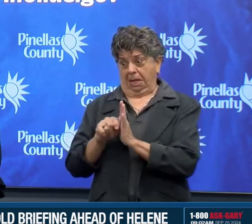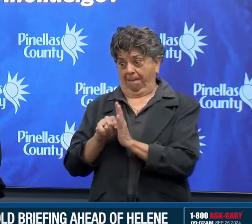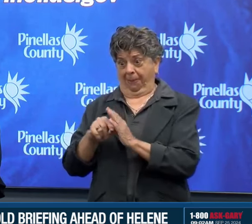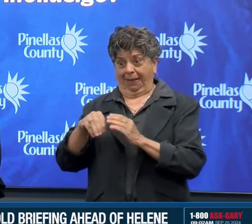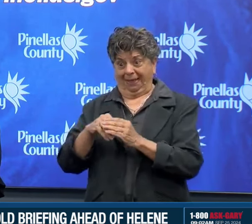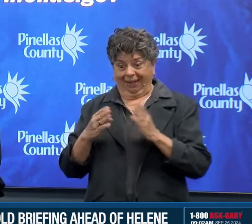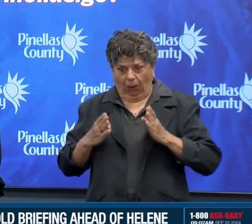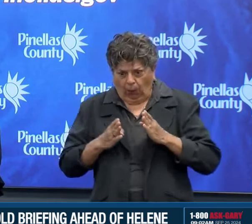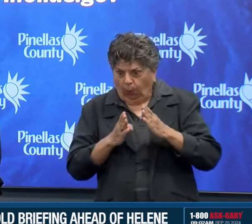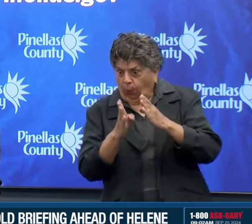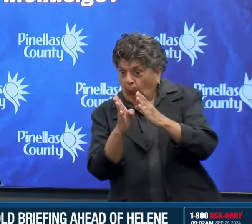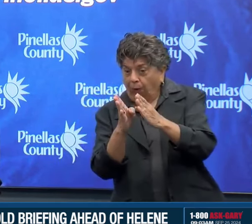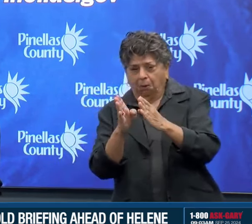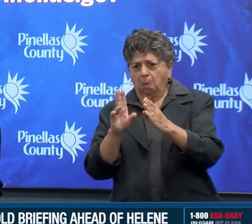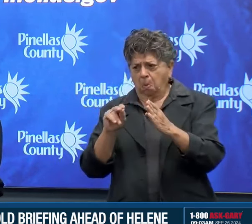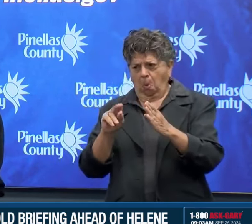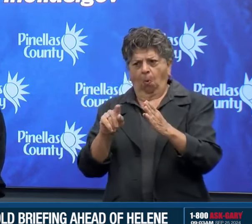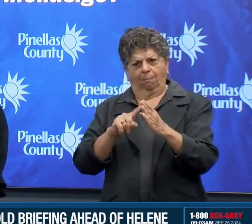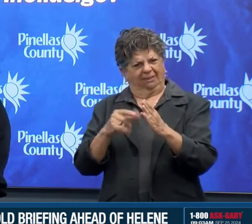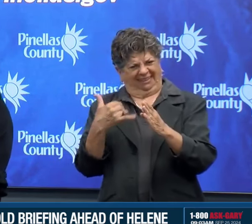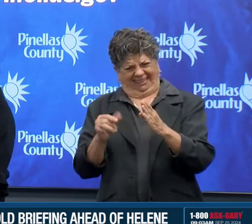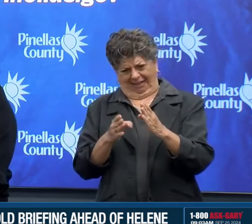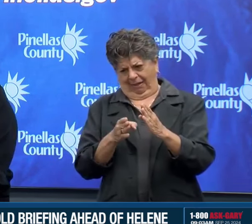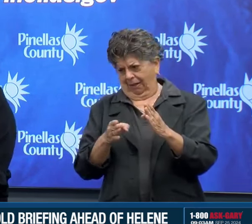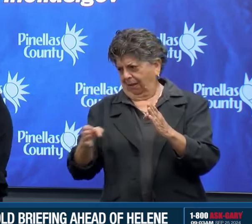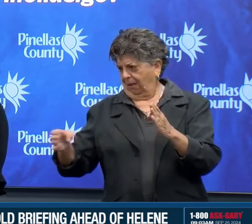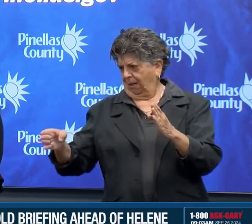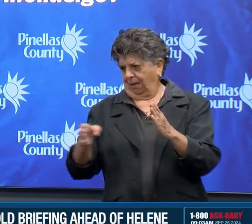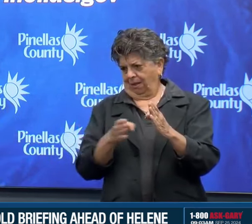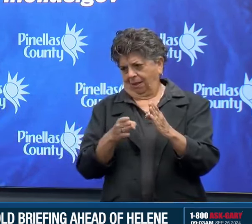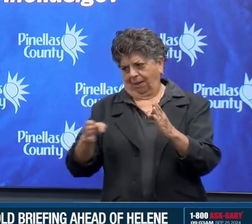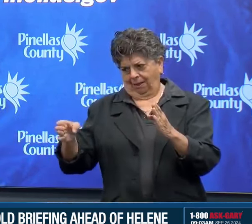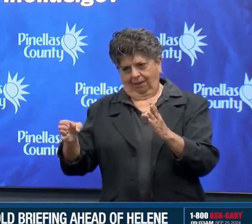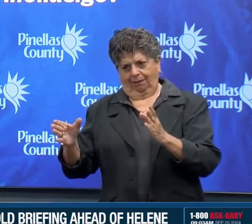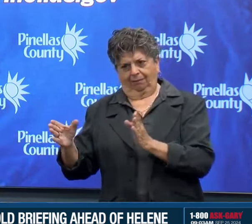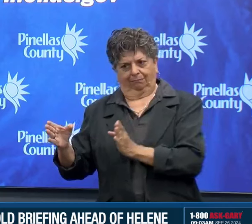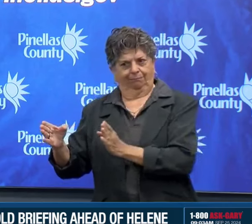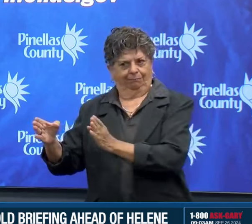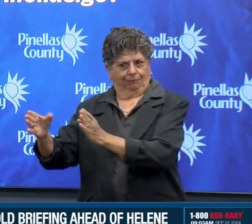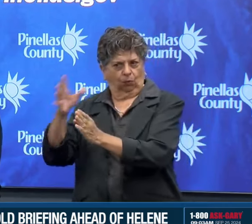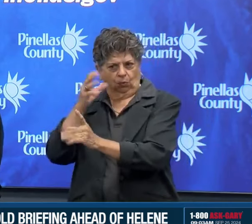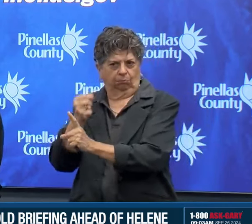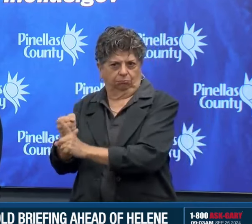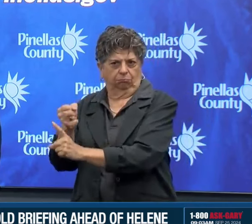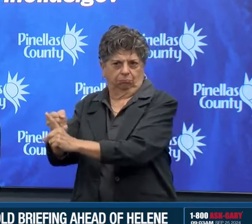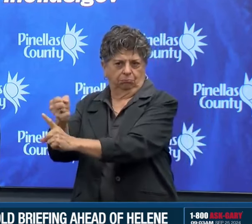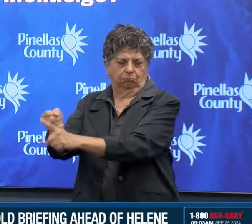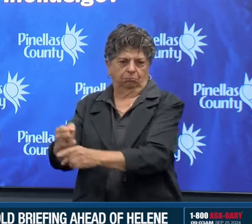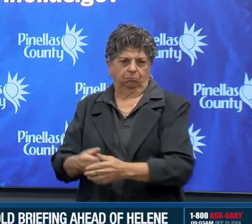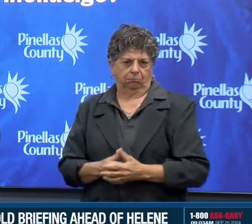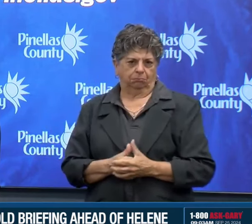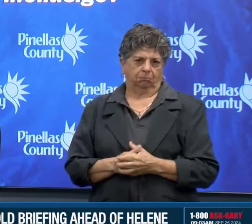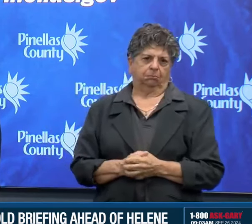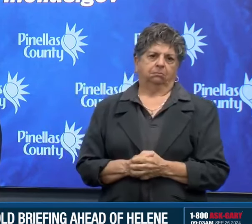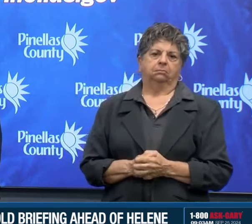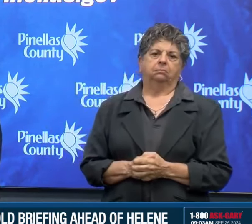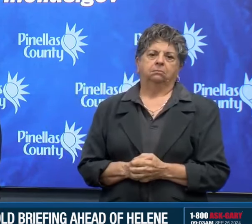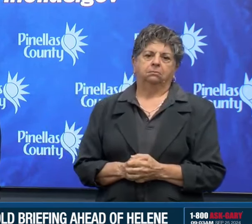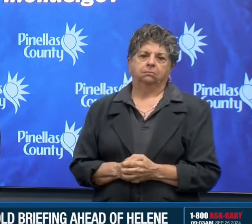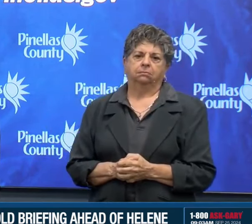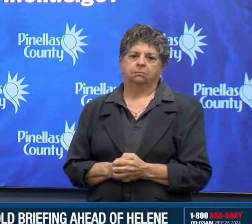outside of the impact area. An extremely large wind field, which is in the 90th